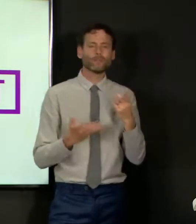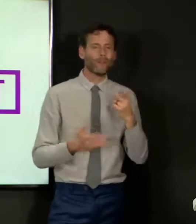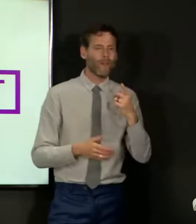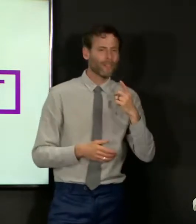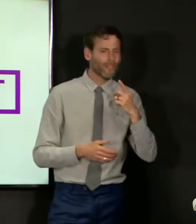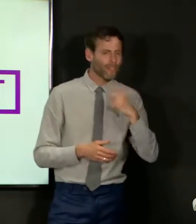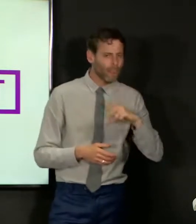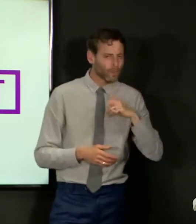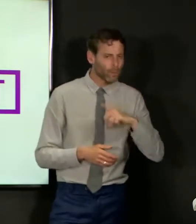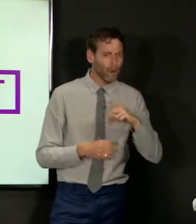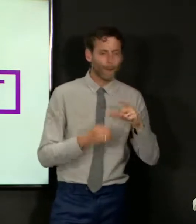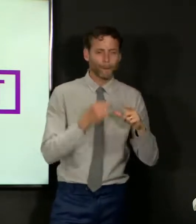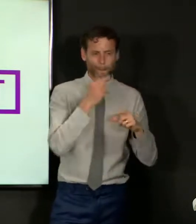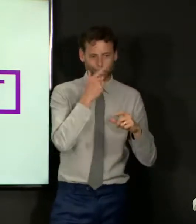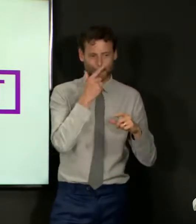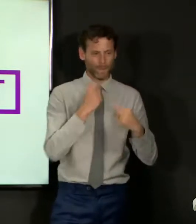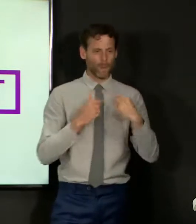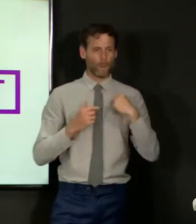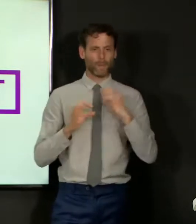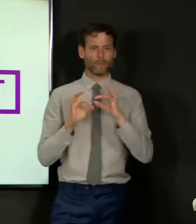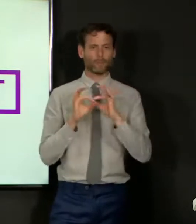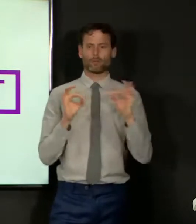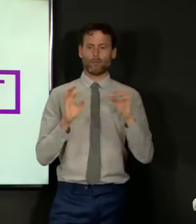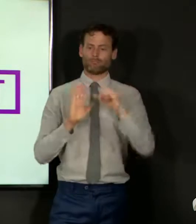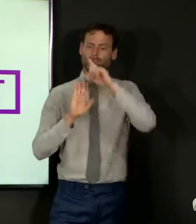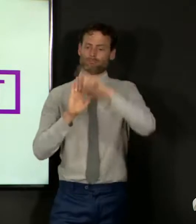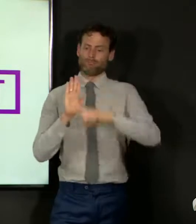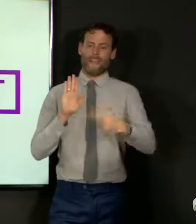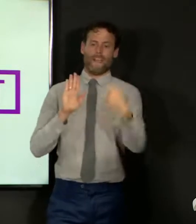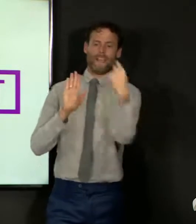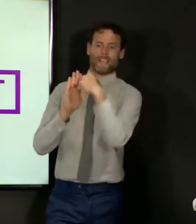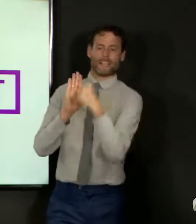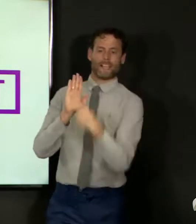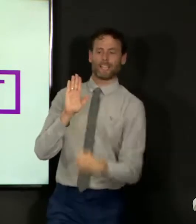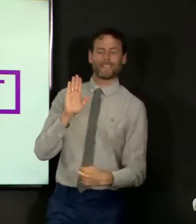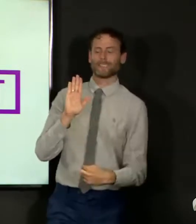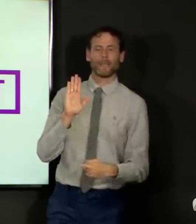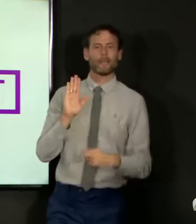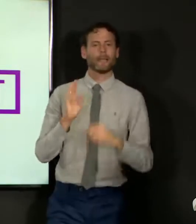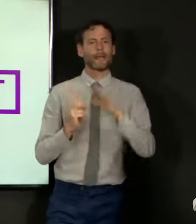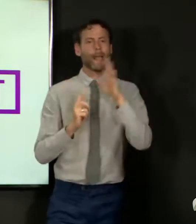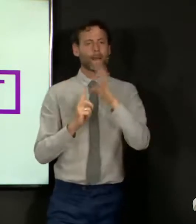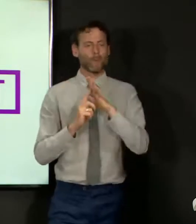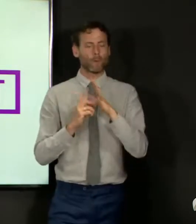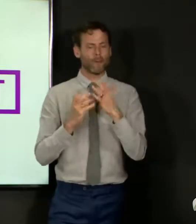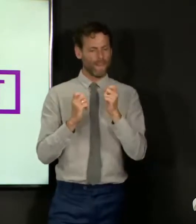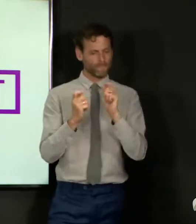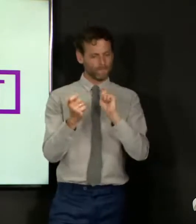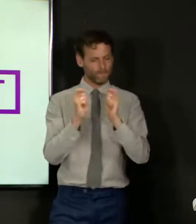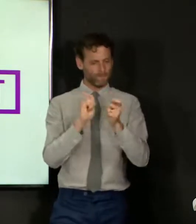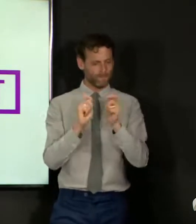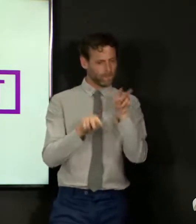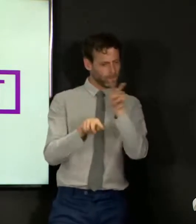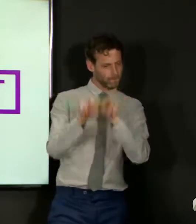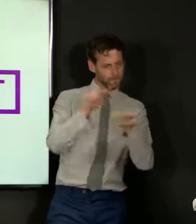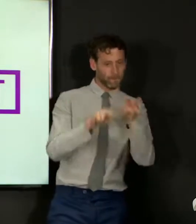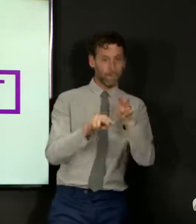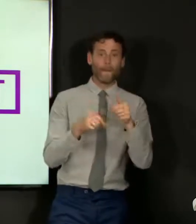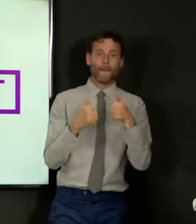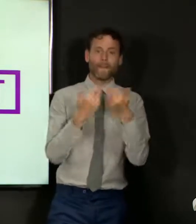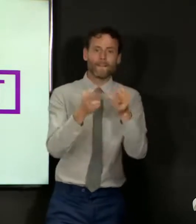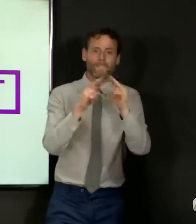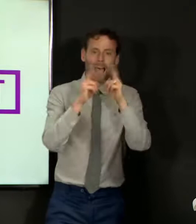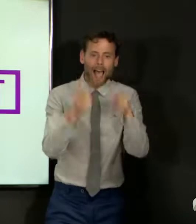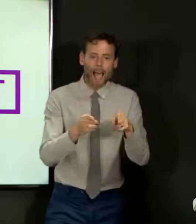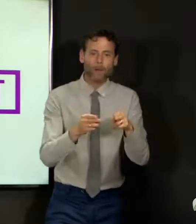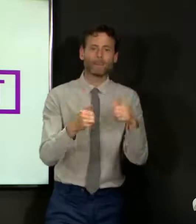we don't set out exactly what accommodation will be available. Will it be a house? Will it be a